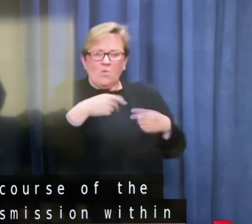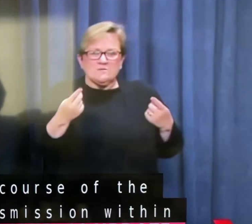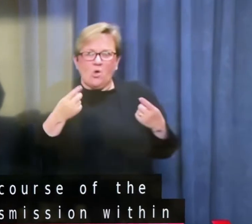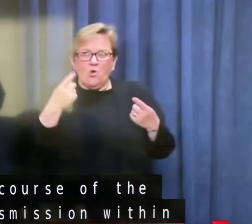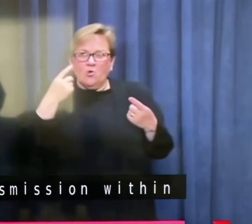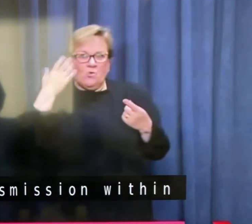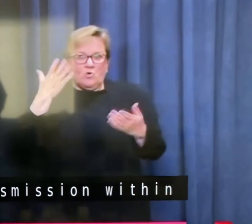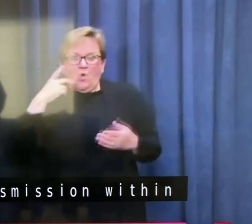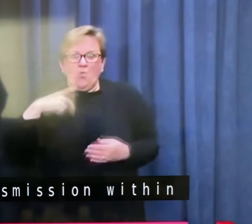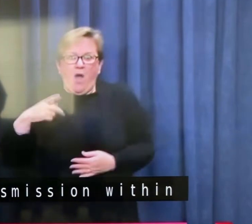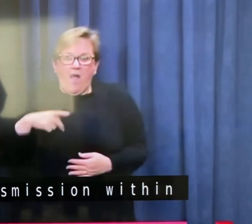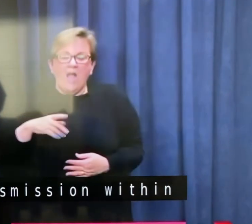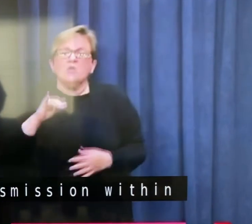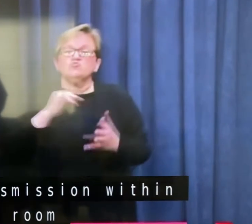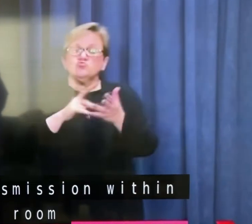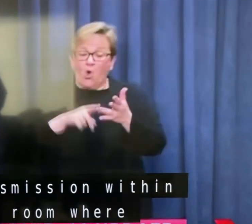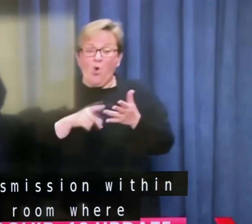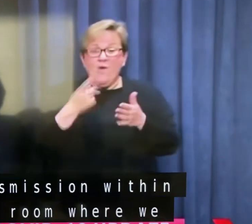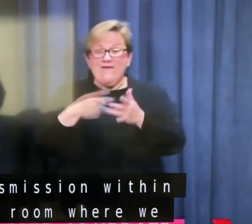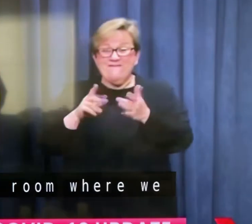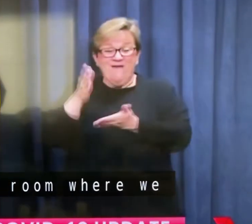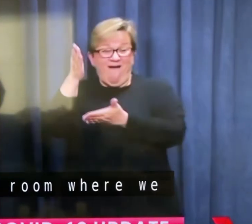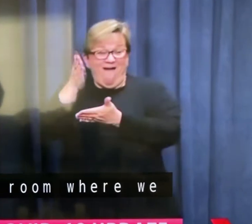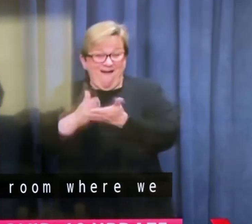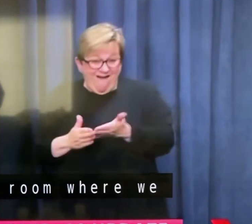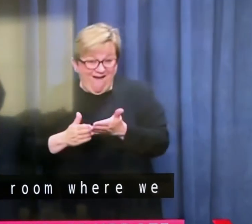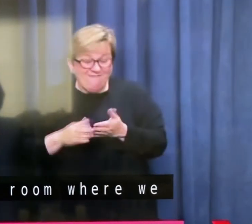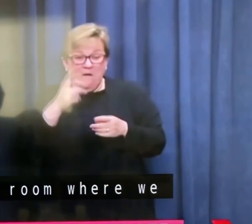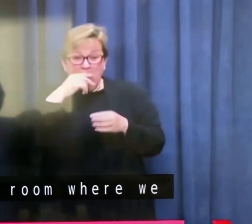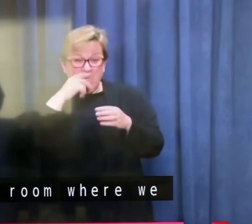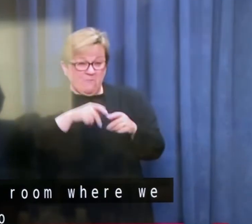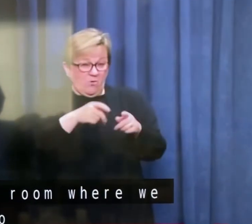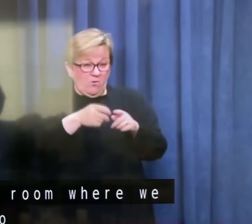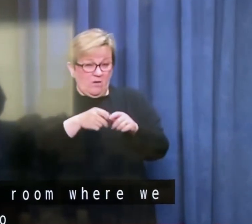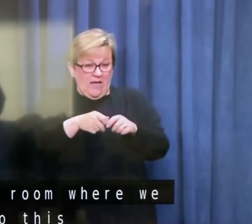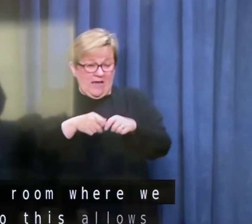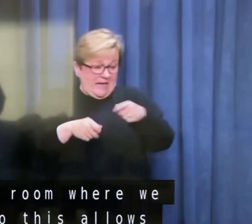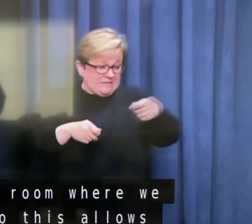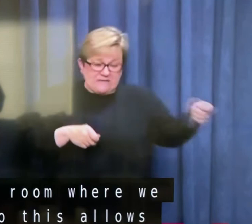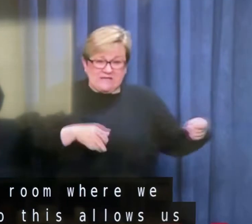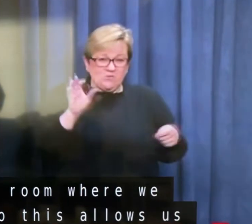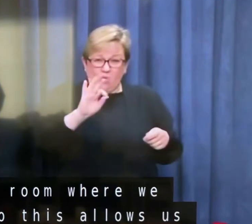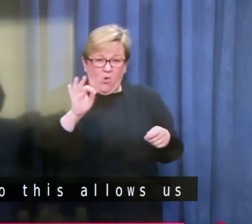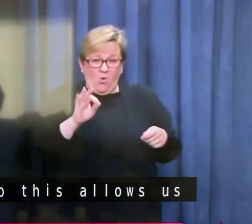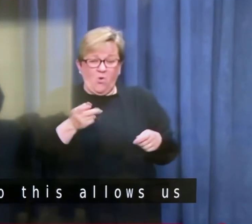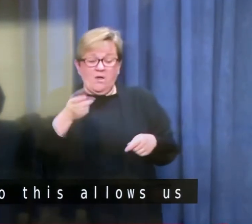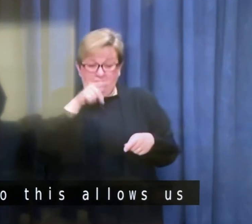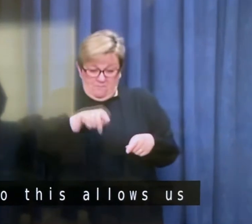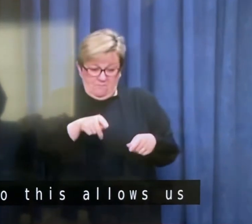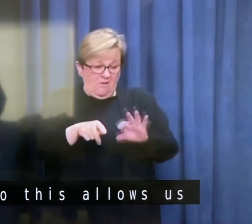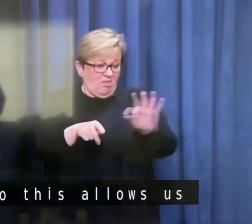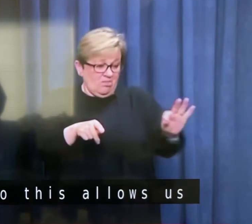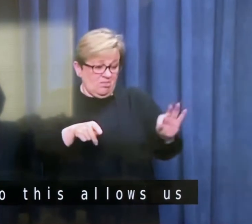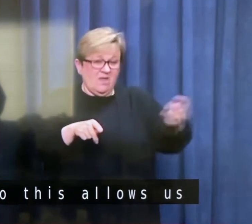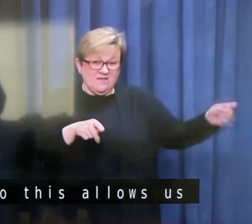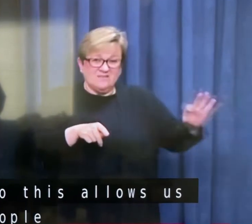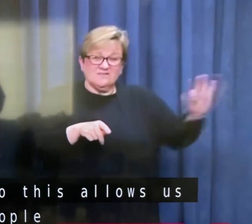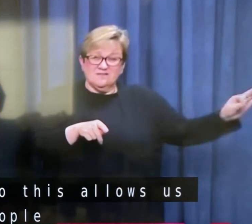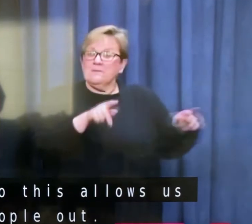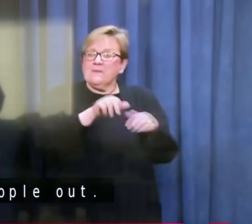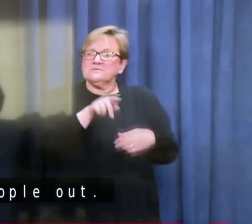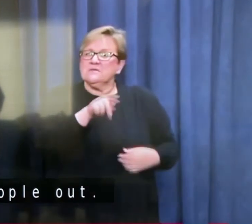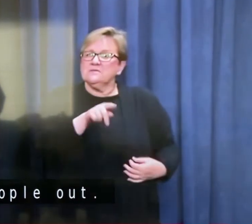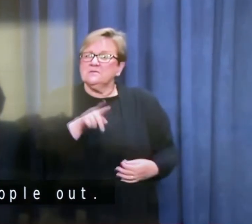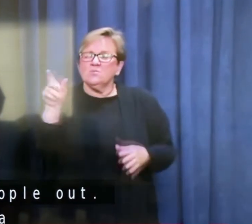explain. So this allows us to further space people out. So obviously, there's a whole range of initiatives in what the